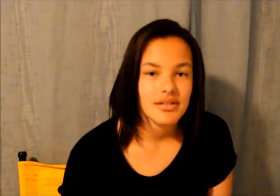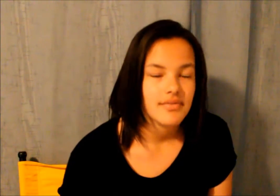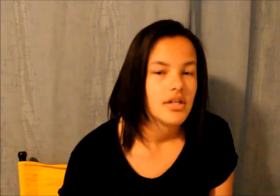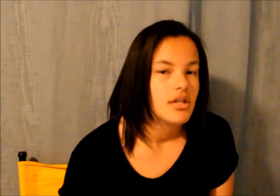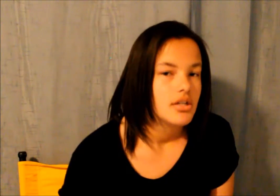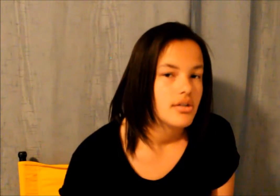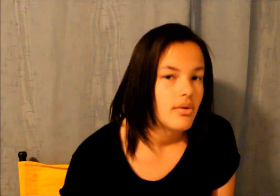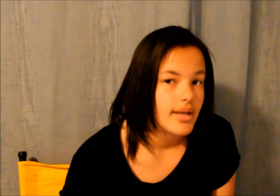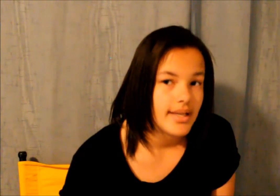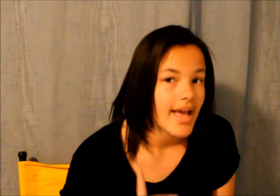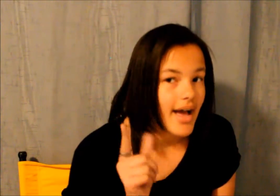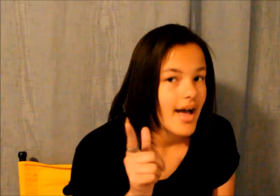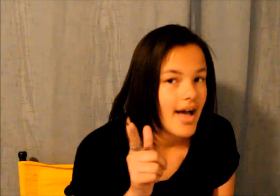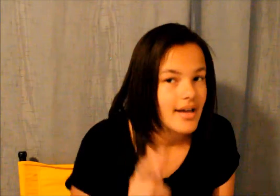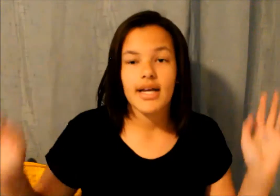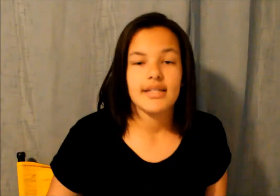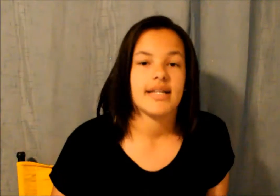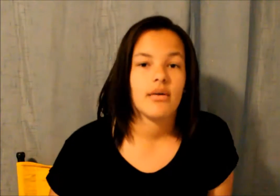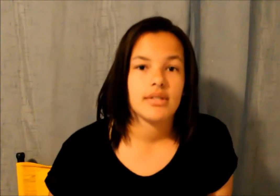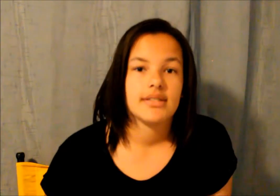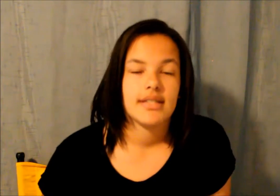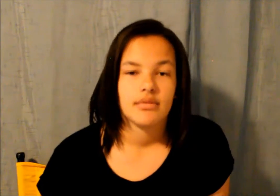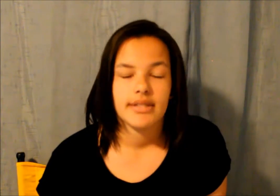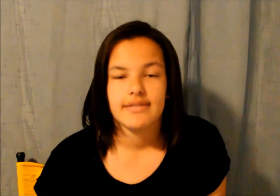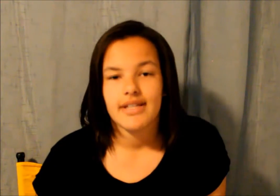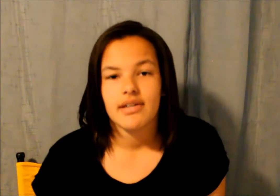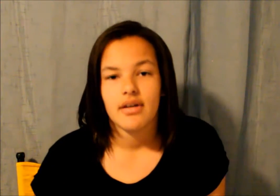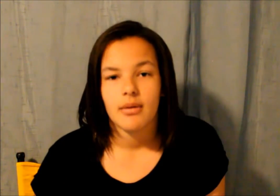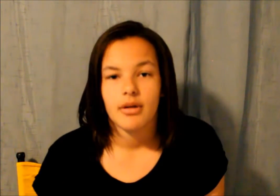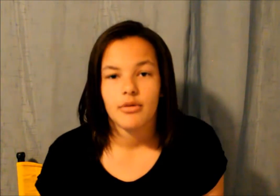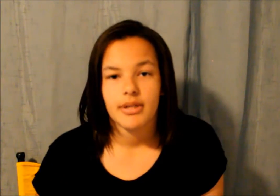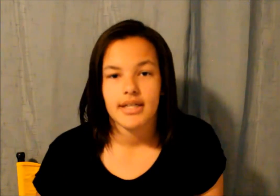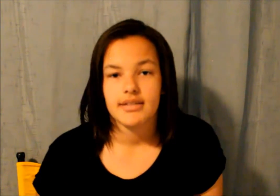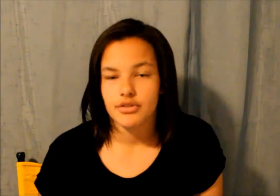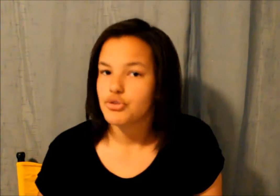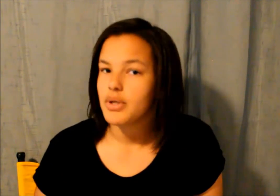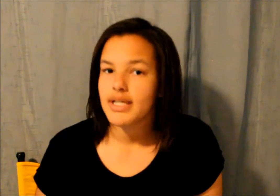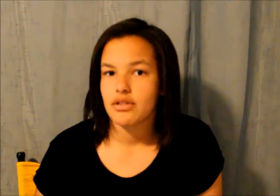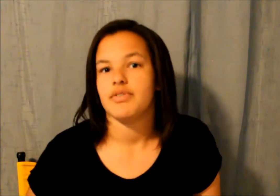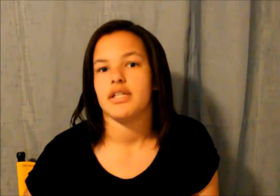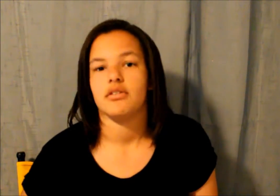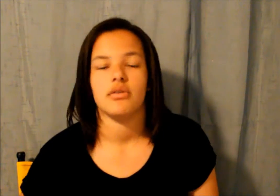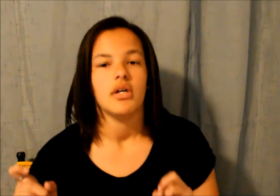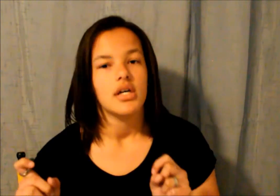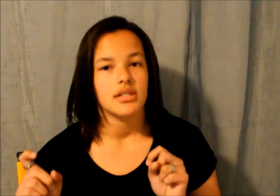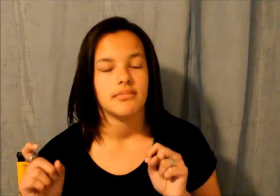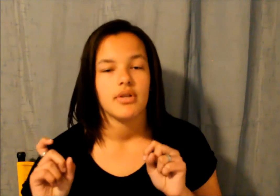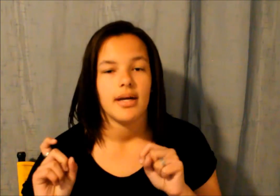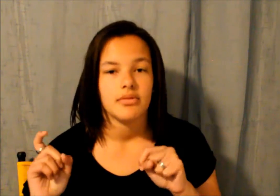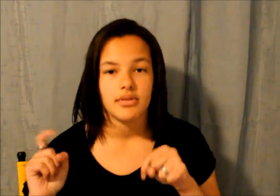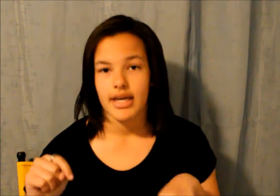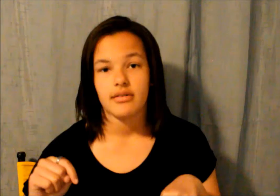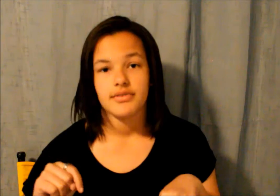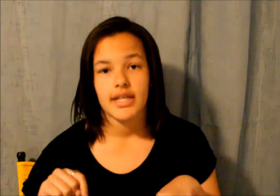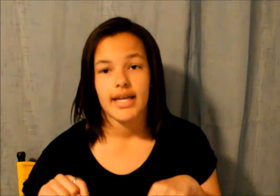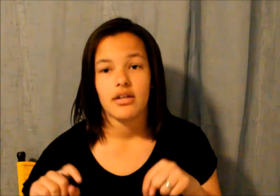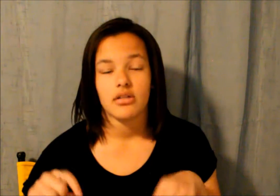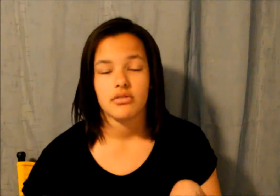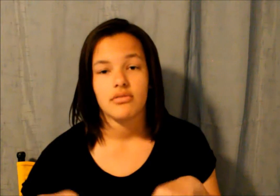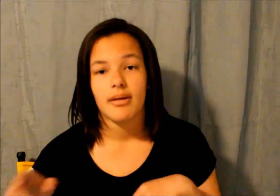stuff so yeah guys that was this week's video um i hope you guys enjoyed it don't forget to subscribe to the calvary and also to my